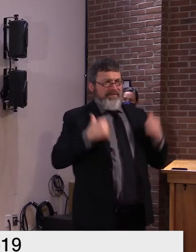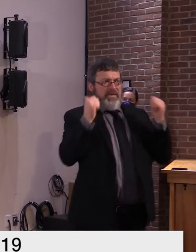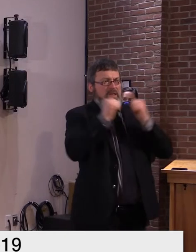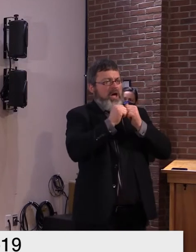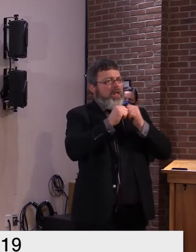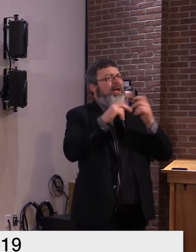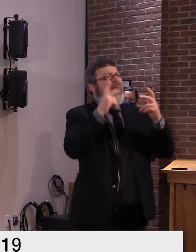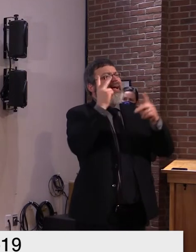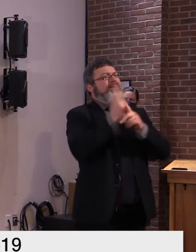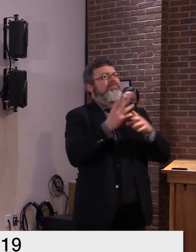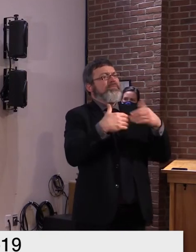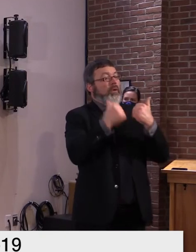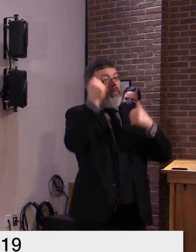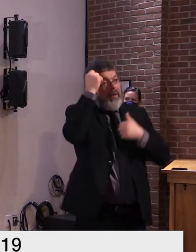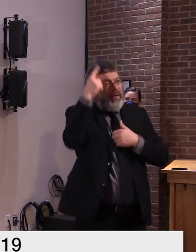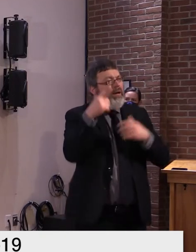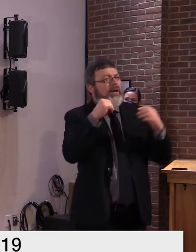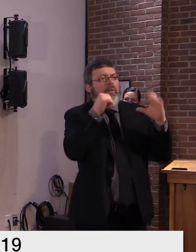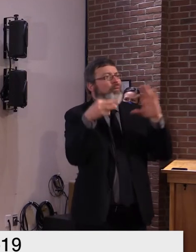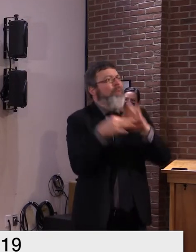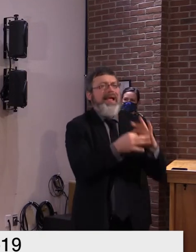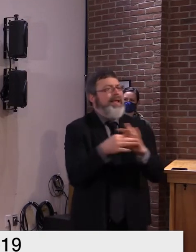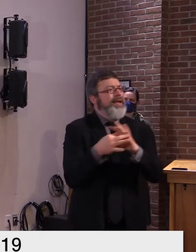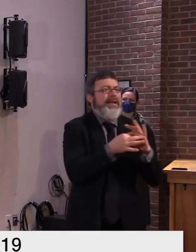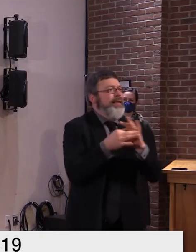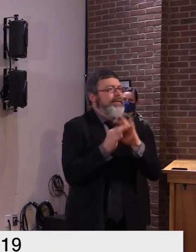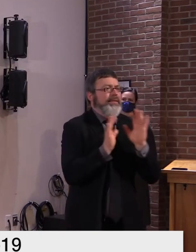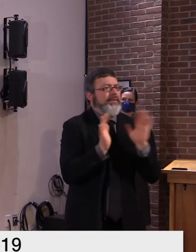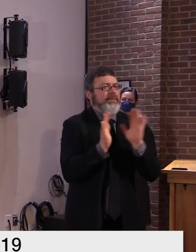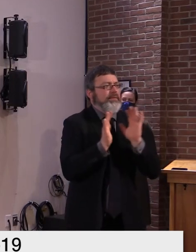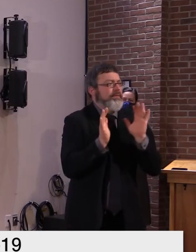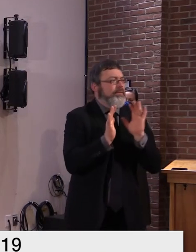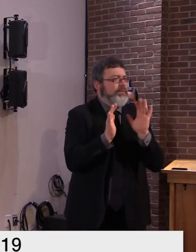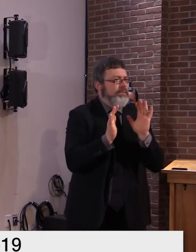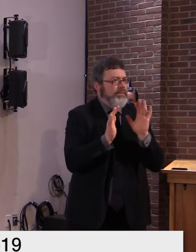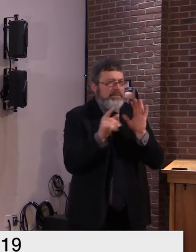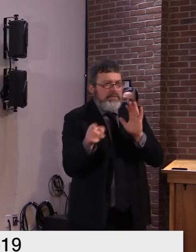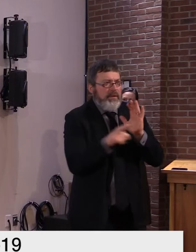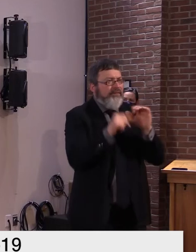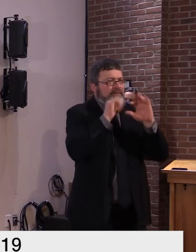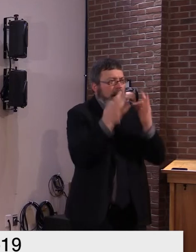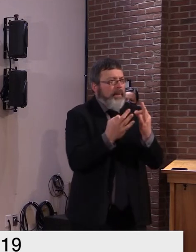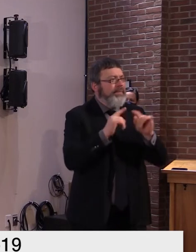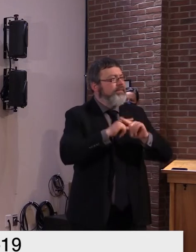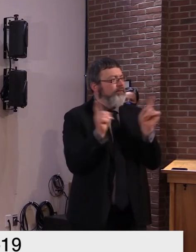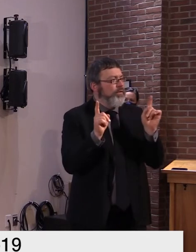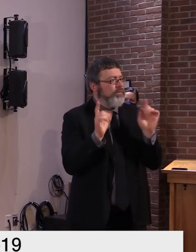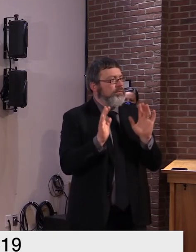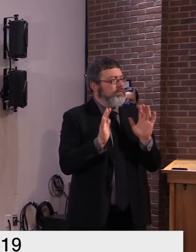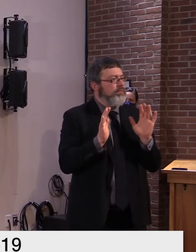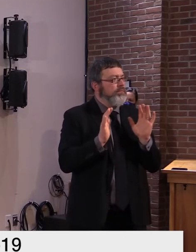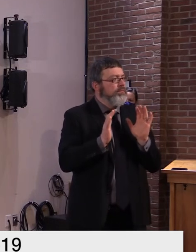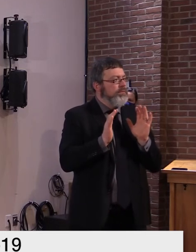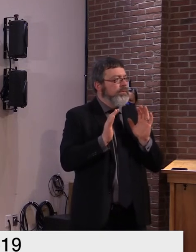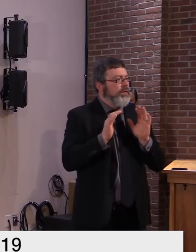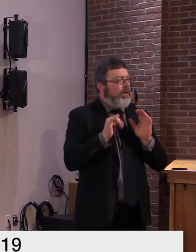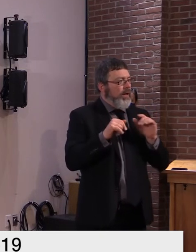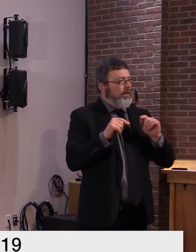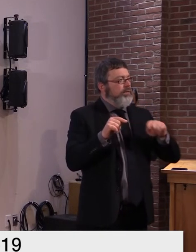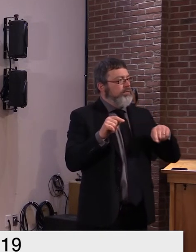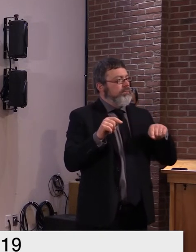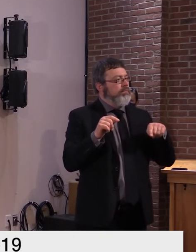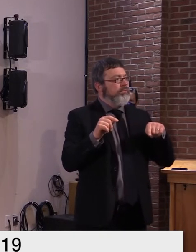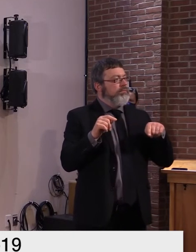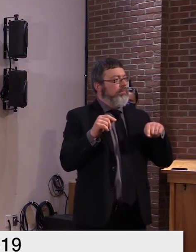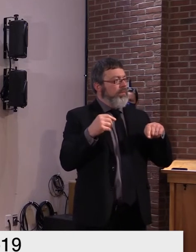build that question into their usual screening process so i don't believe the intent of that was